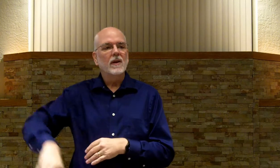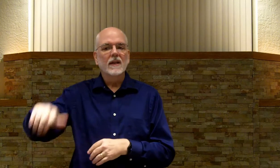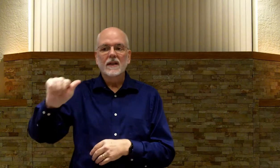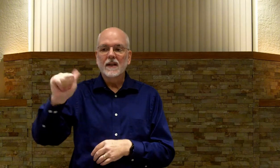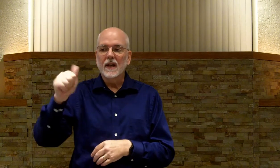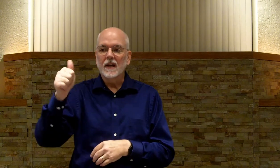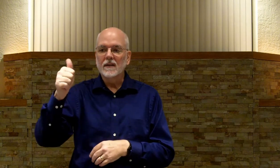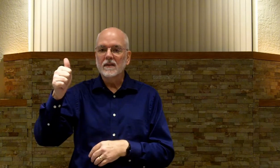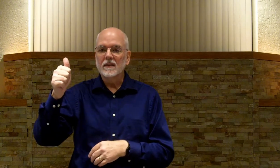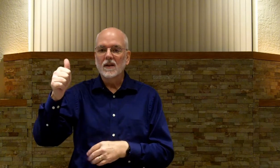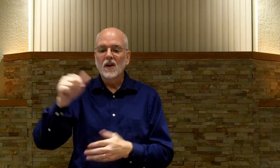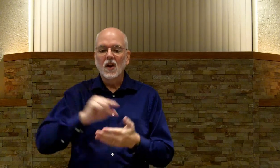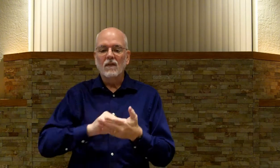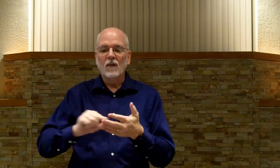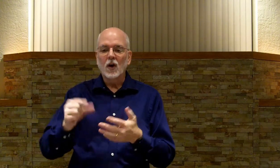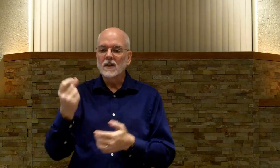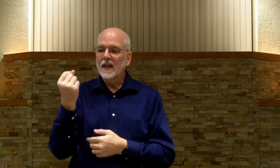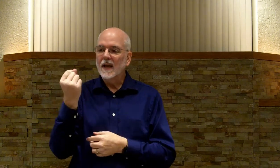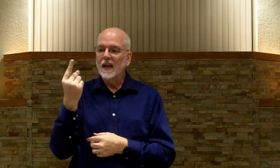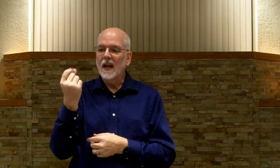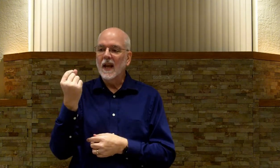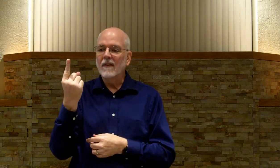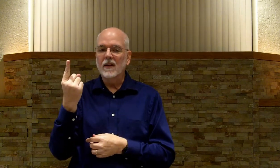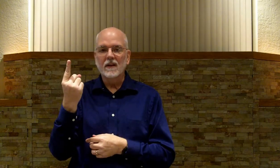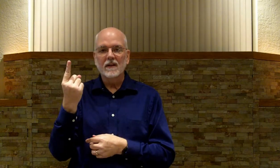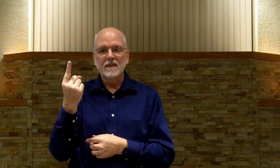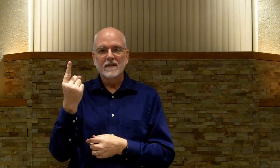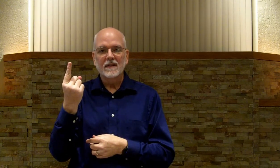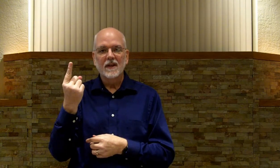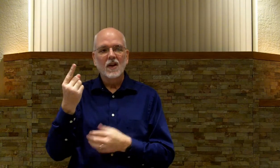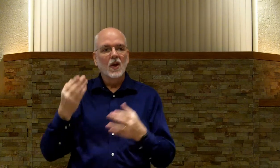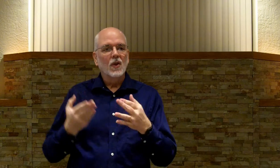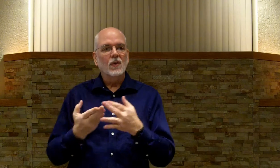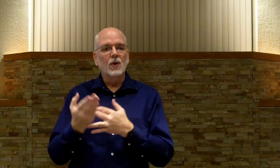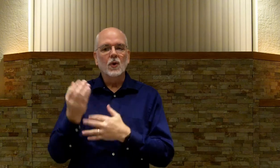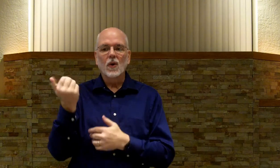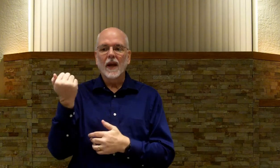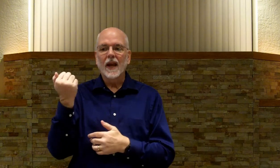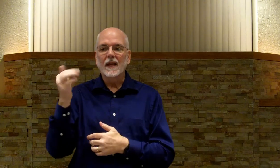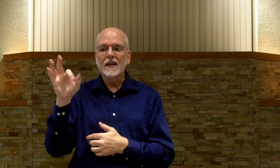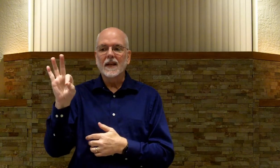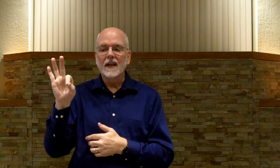10, verse 11 through 18.